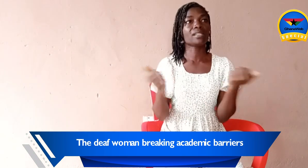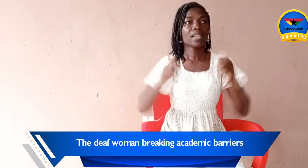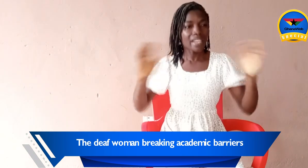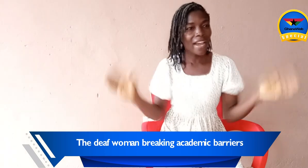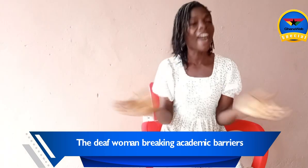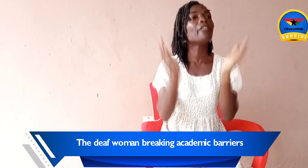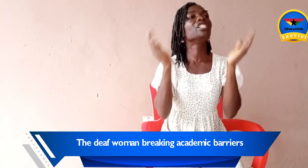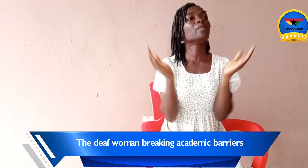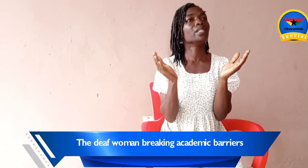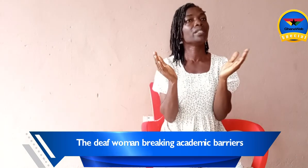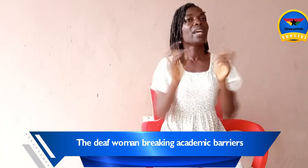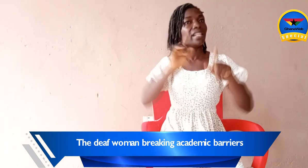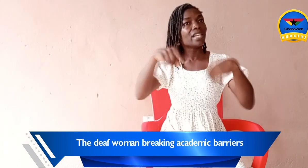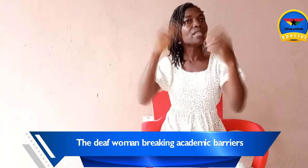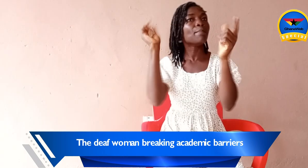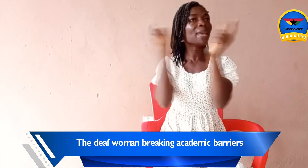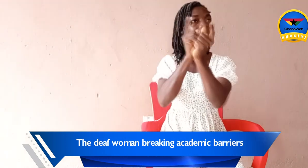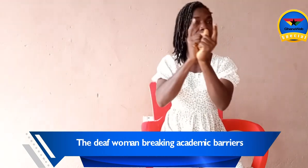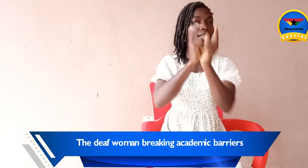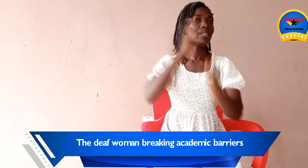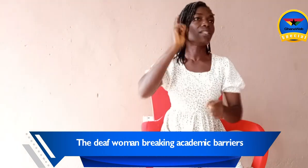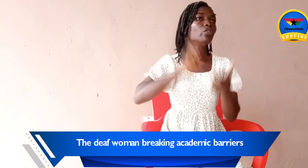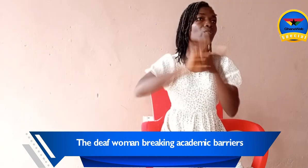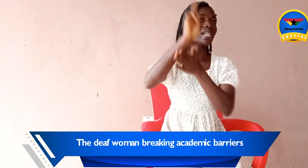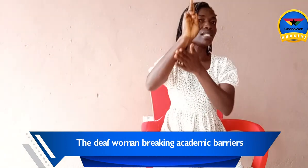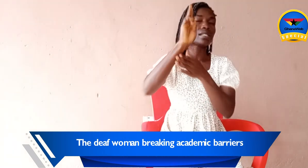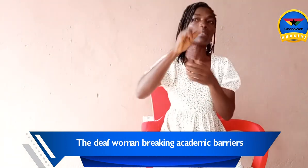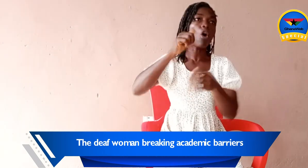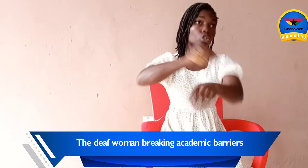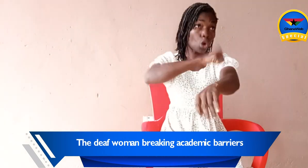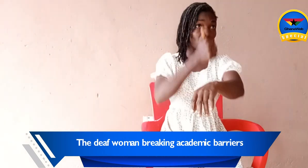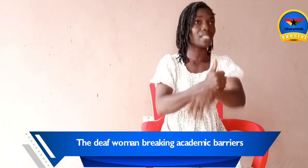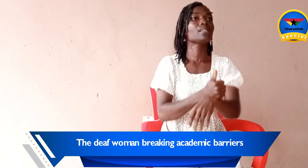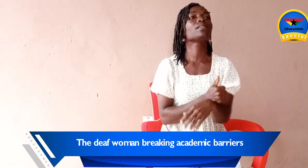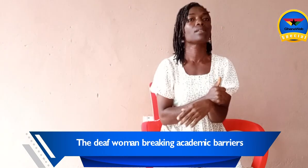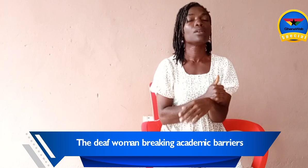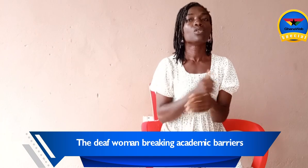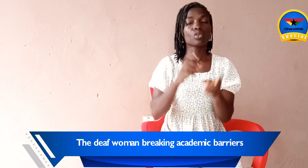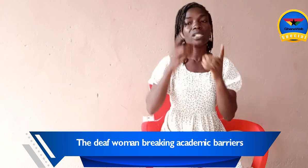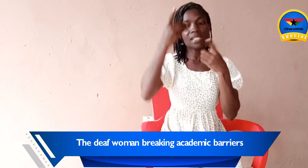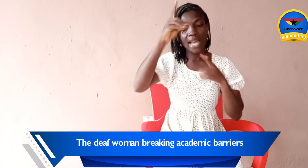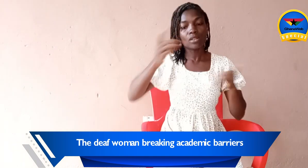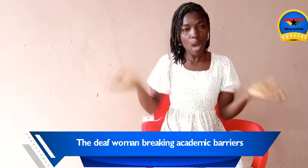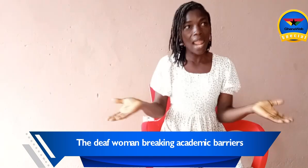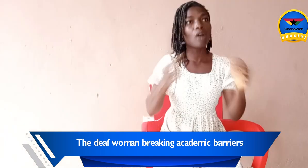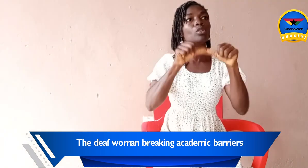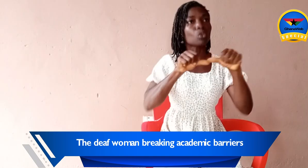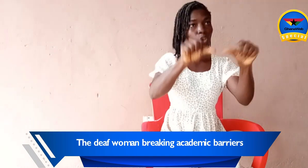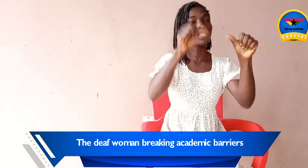He encouraged me. And then, he met the university authorities. So, they decided to allow me to continue